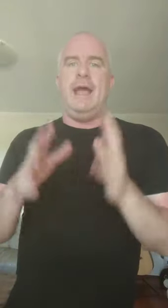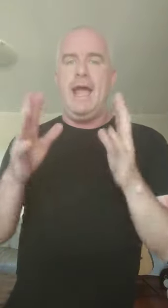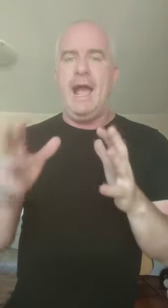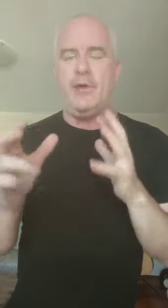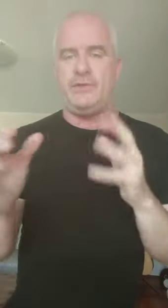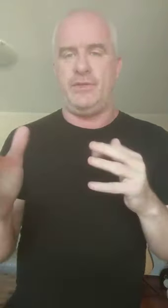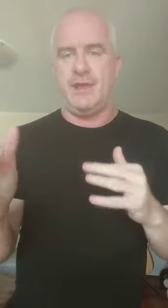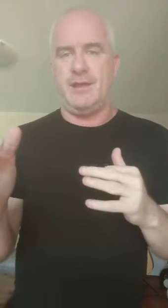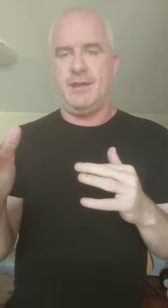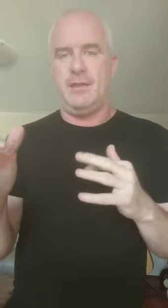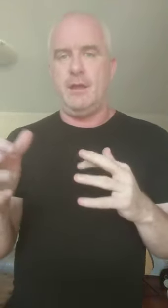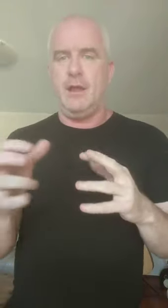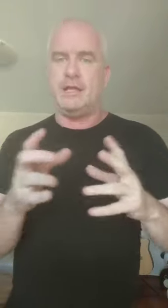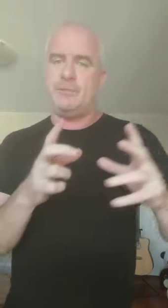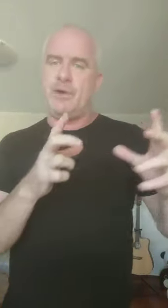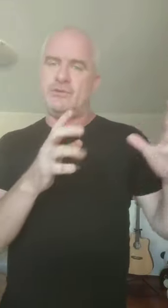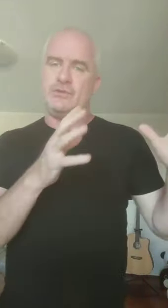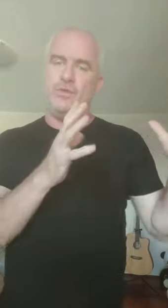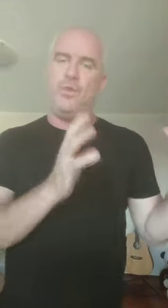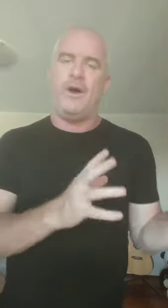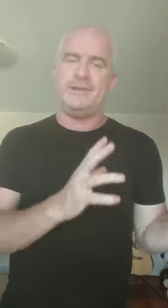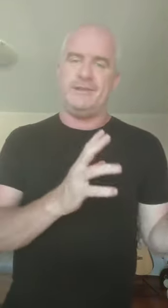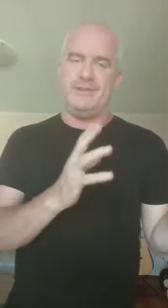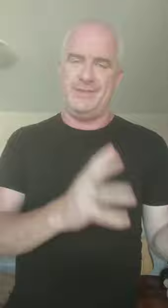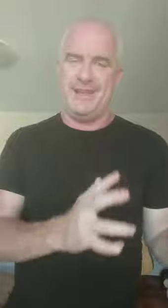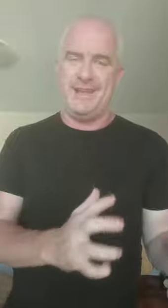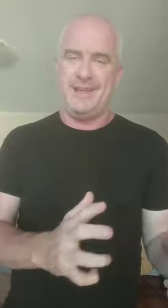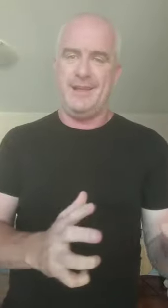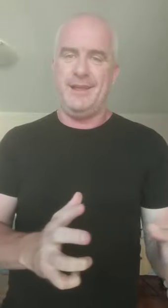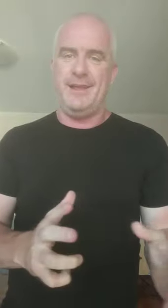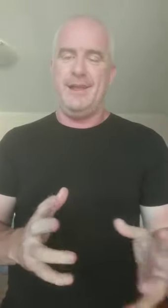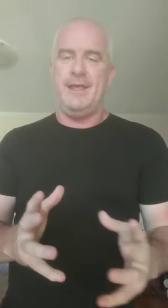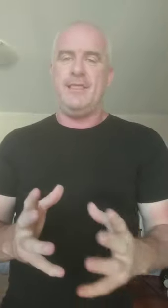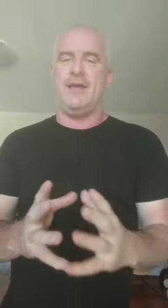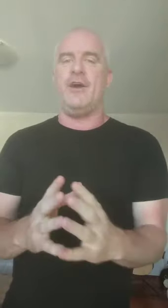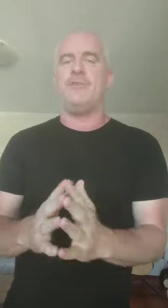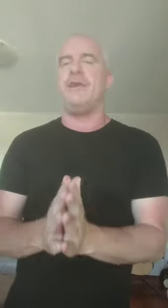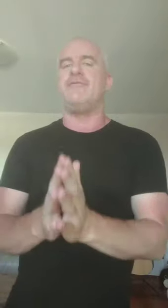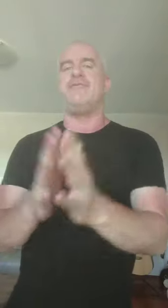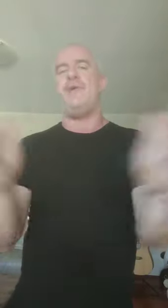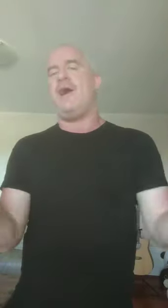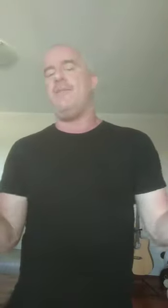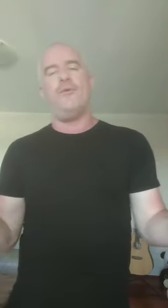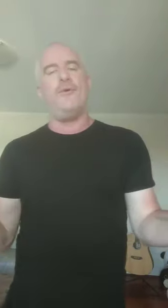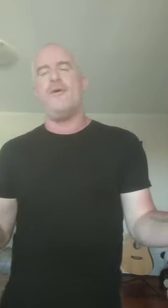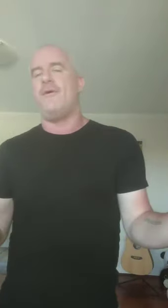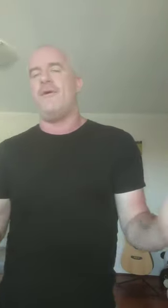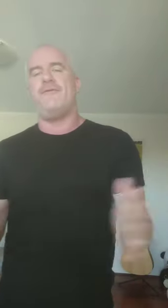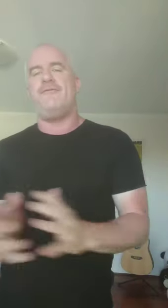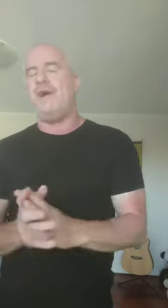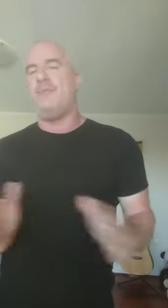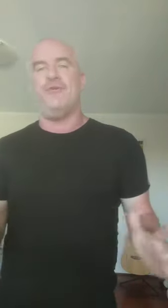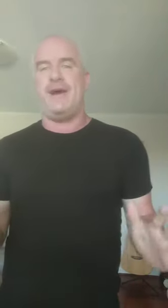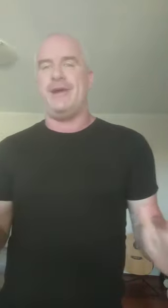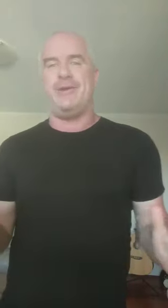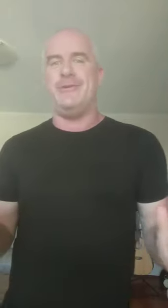how to think as opposed to what to think, then I'm bringing far more, far more value